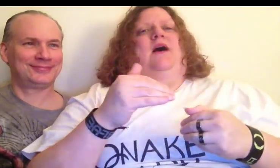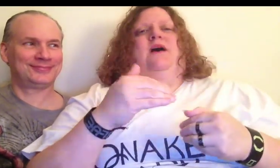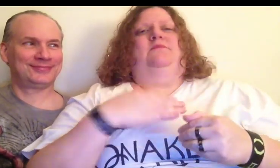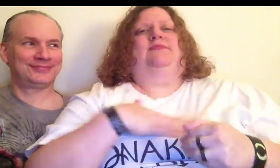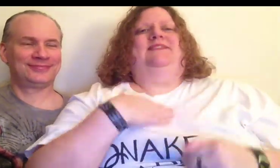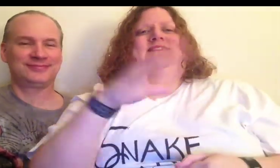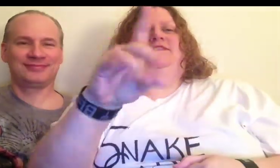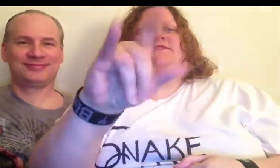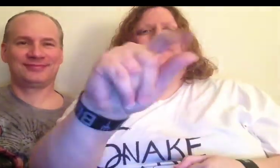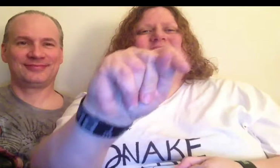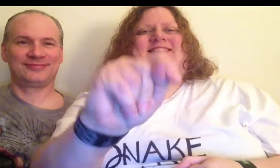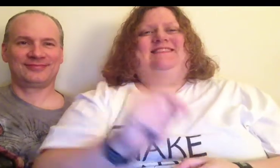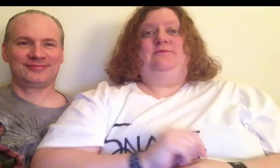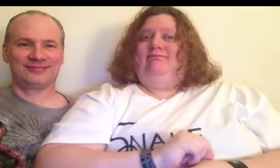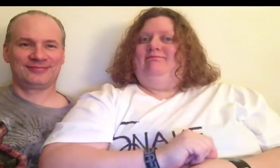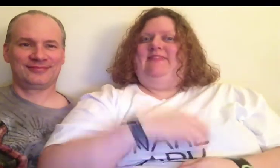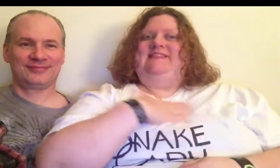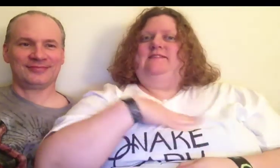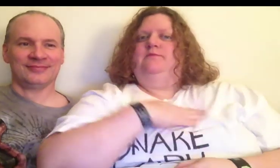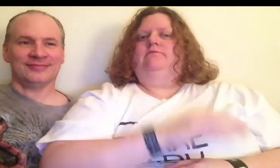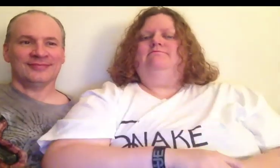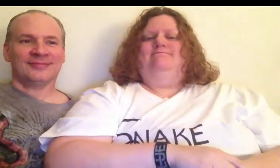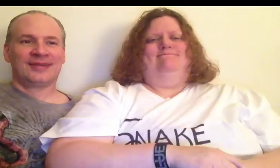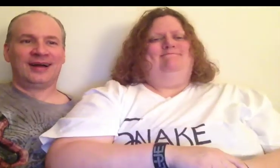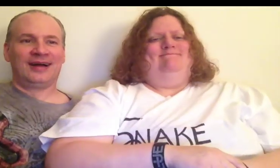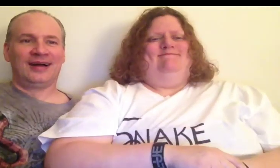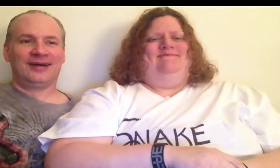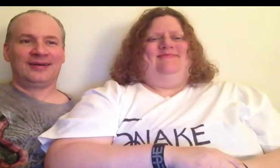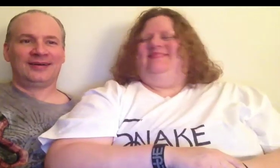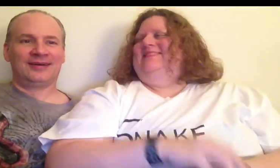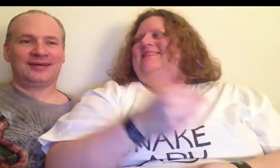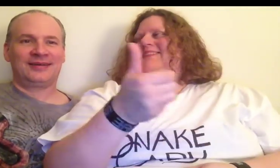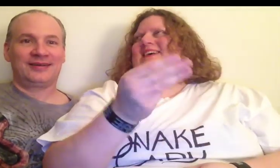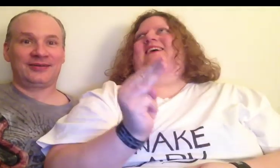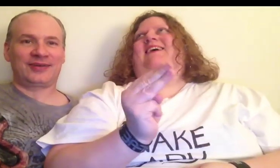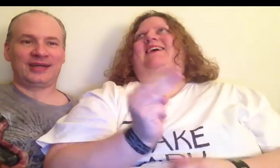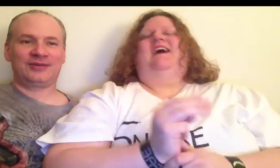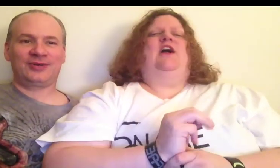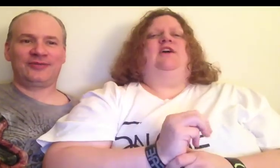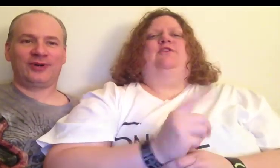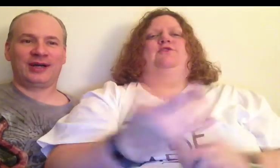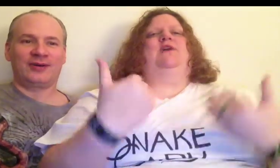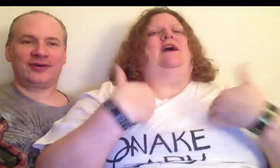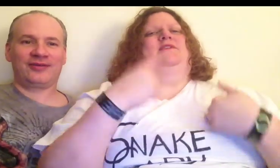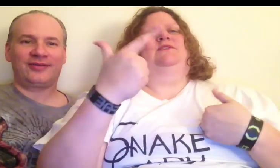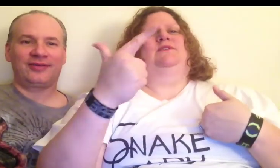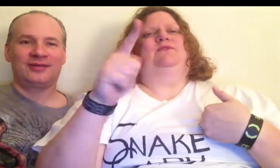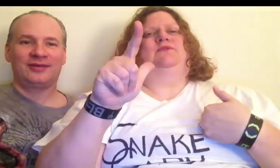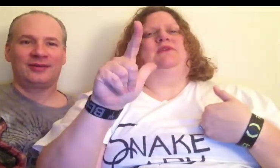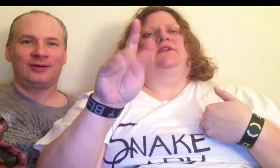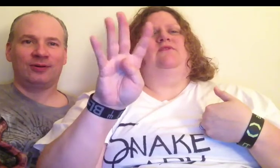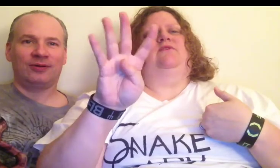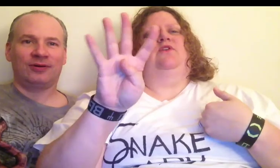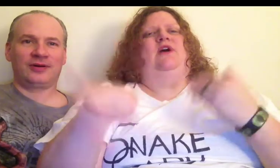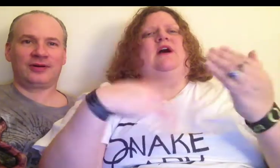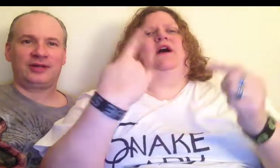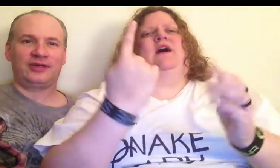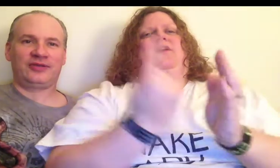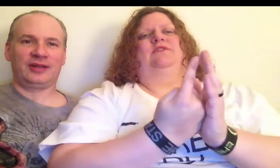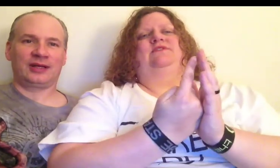please do it, please. You've got 24 hours, or you can cheat like